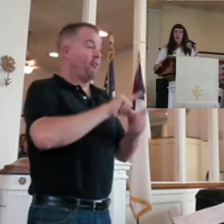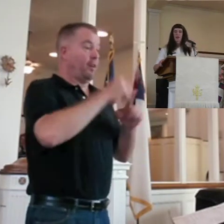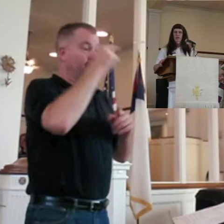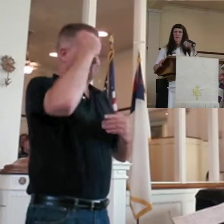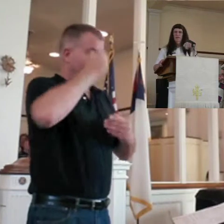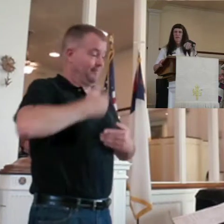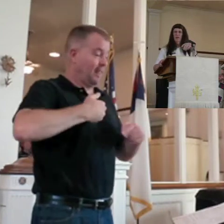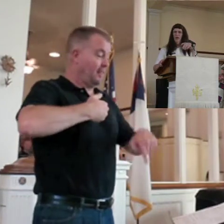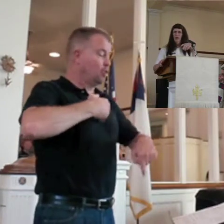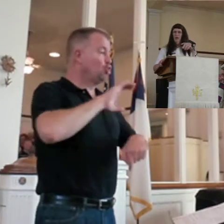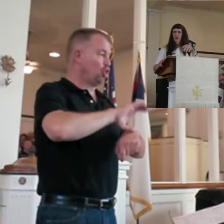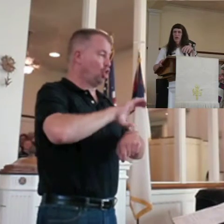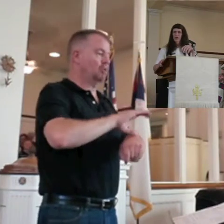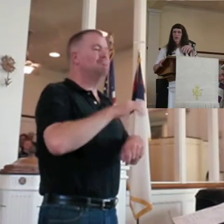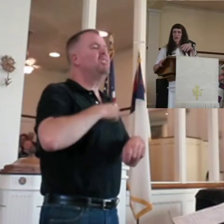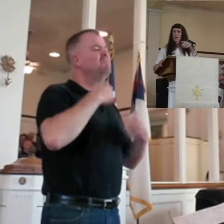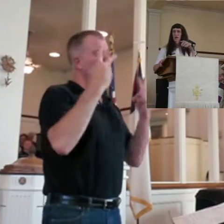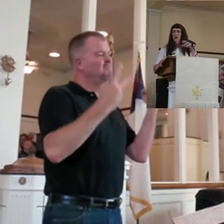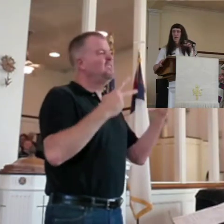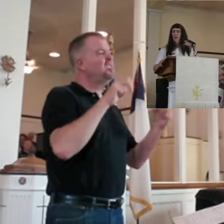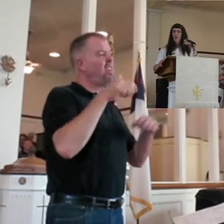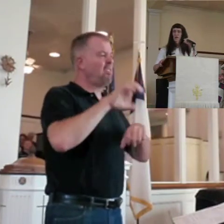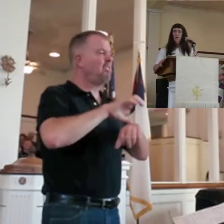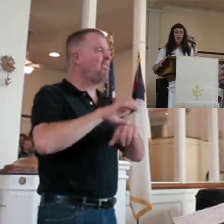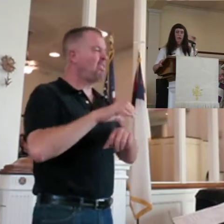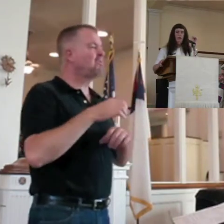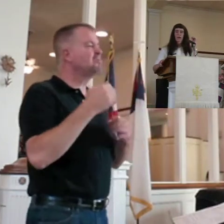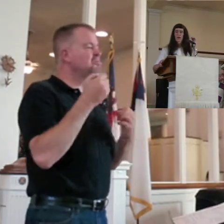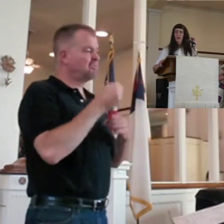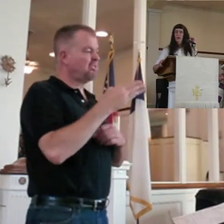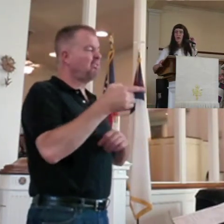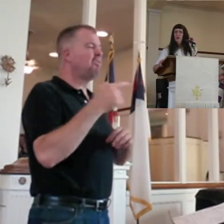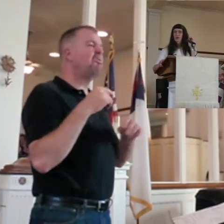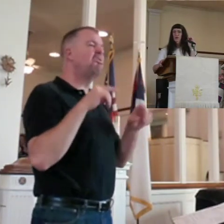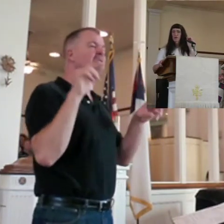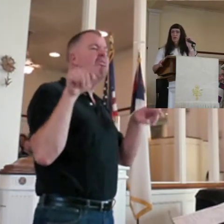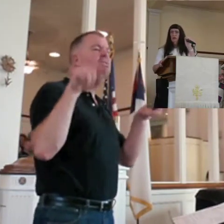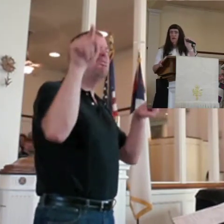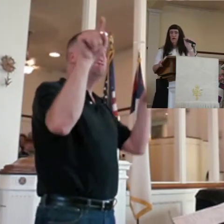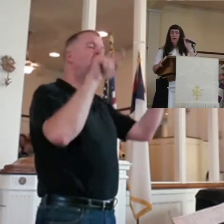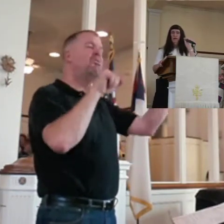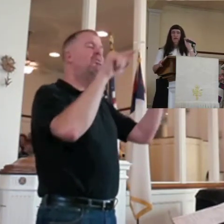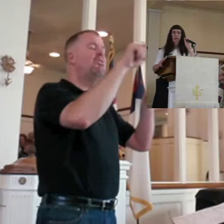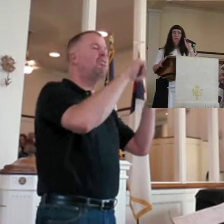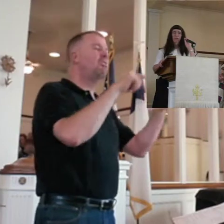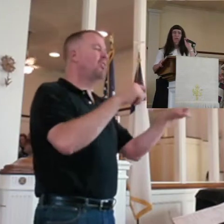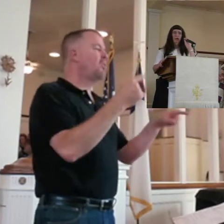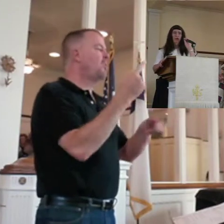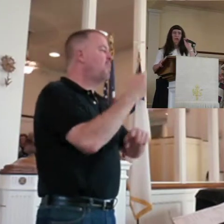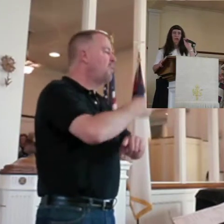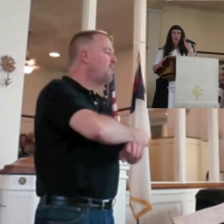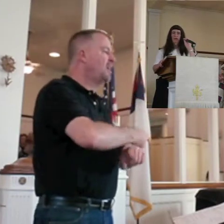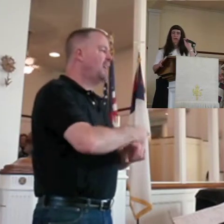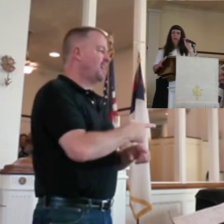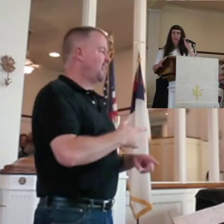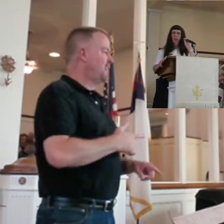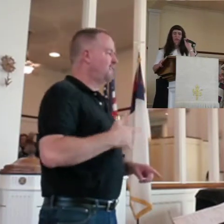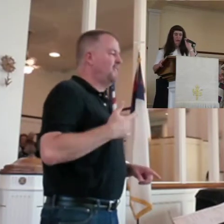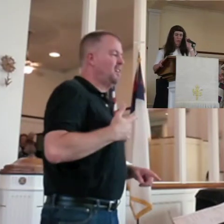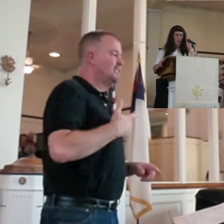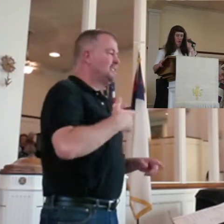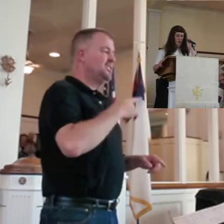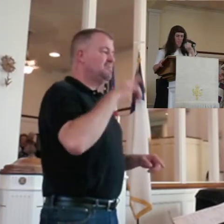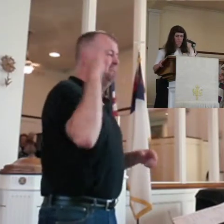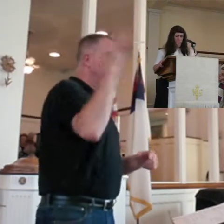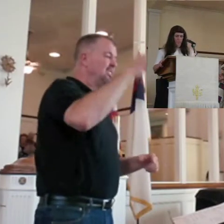this church. I had gone to other churches. As a matter of fact, I went to one church that I had third-degree burns when I come out of there with the fire and